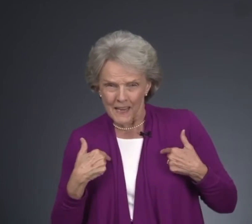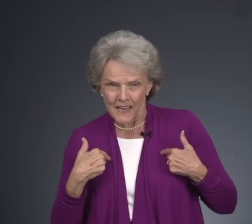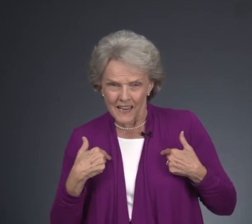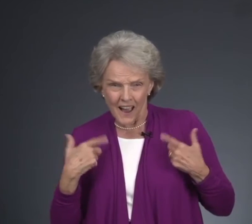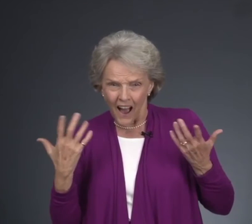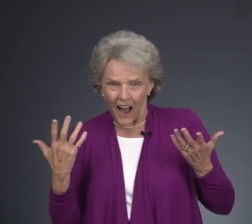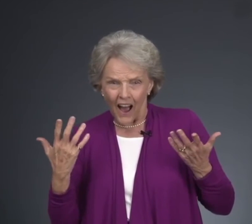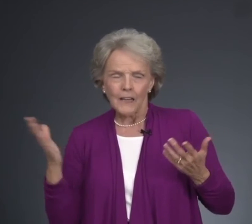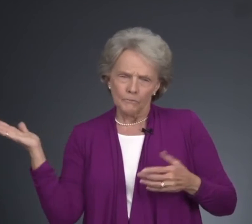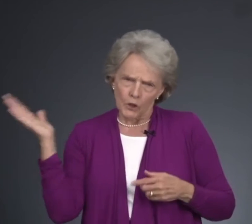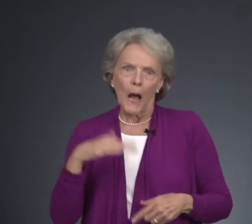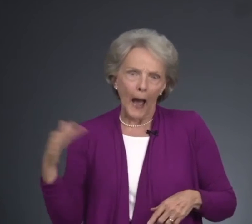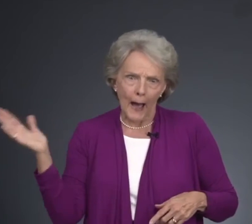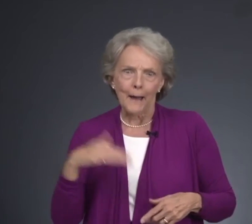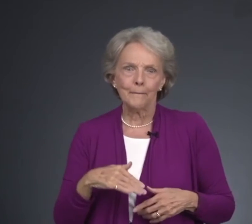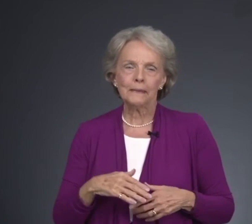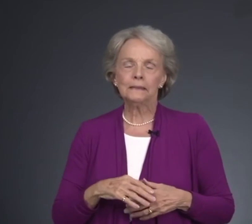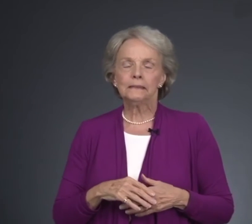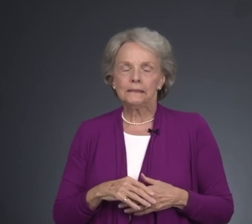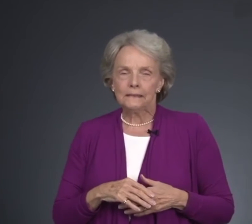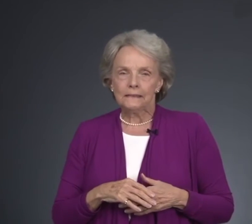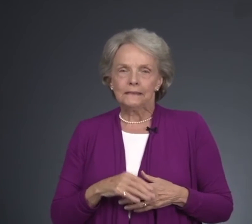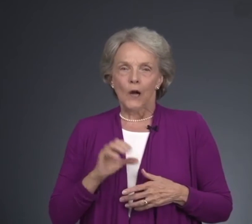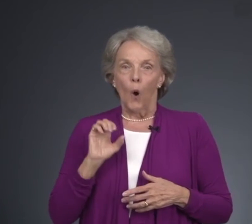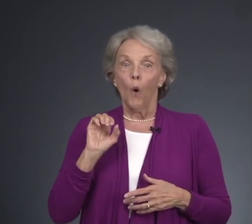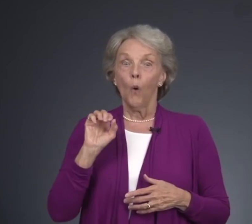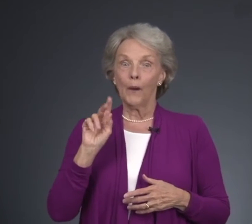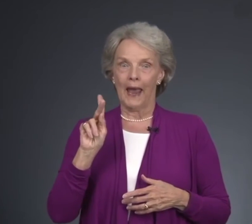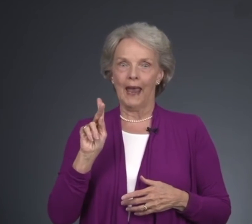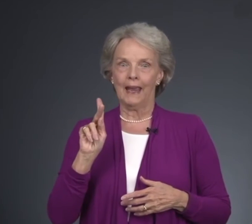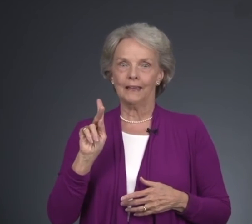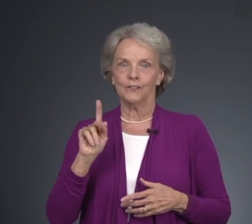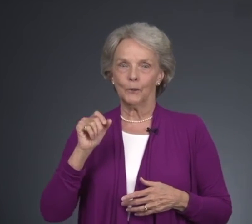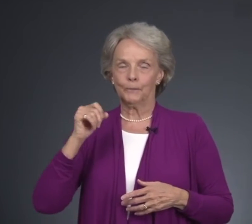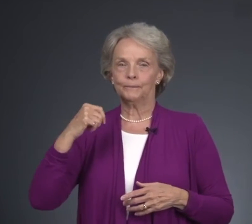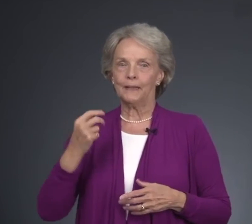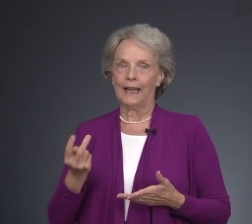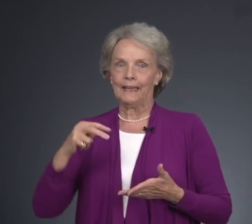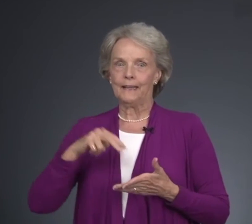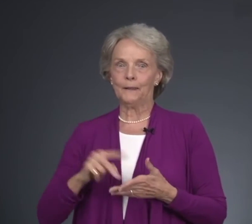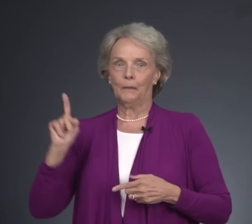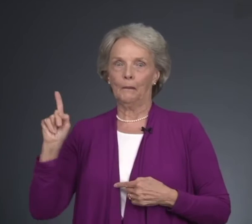me? Come. Okay. So I get up.